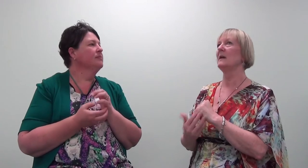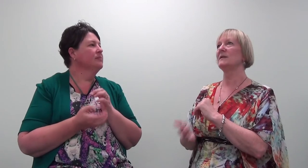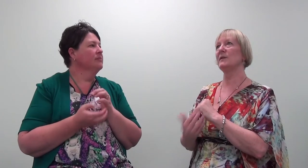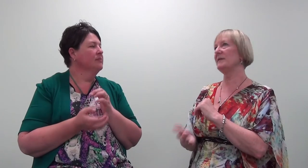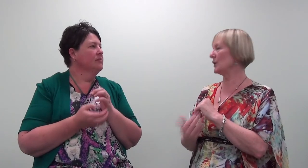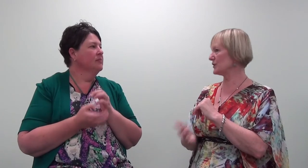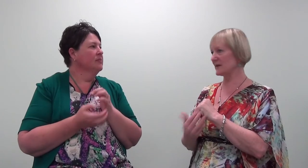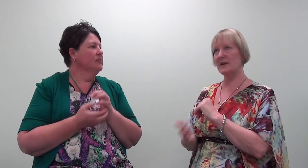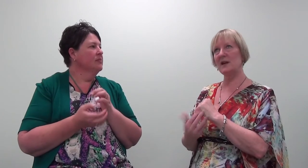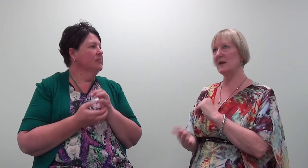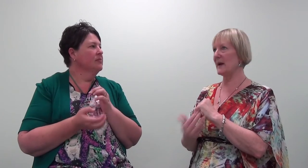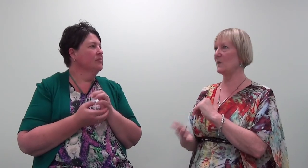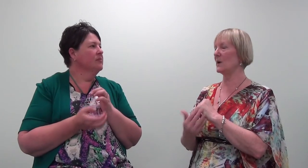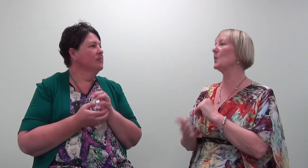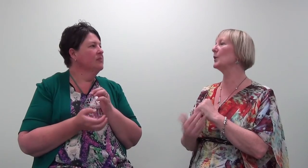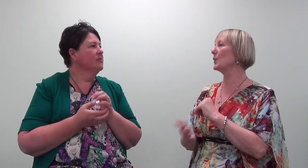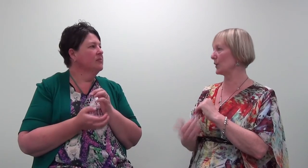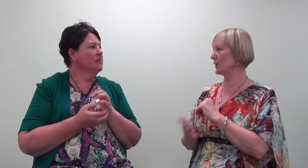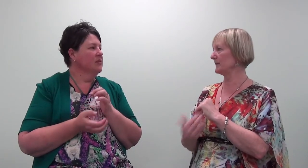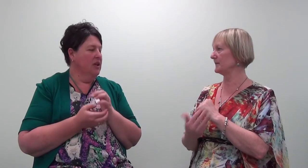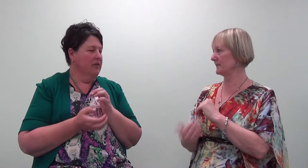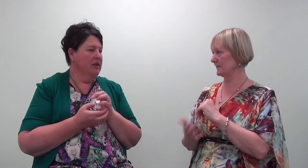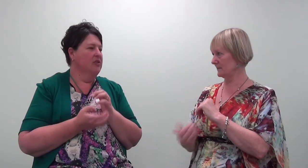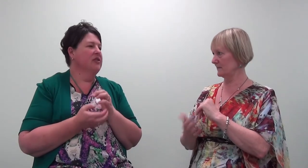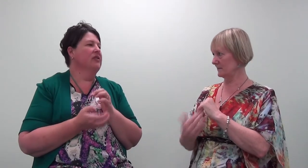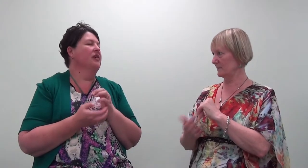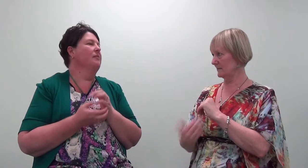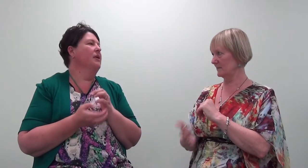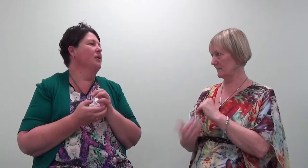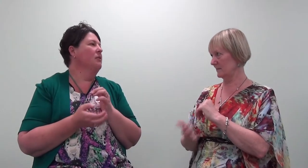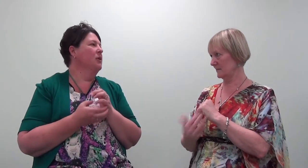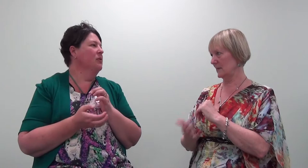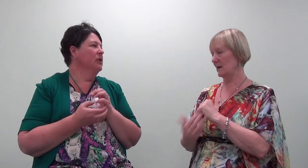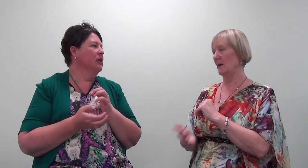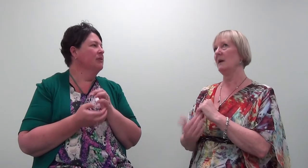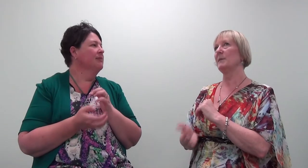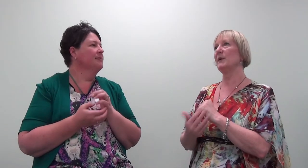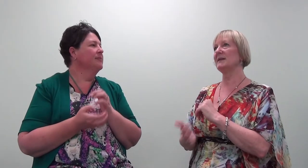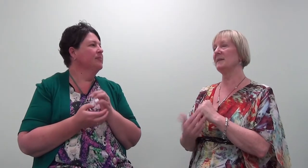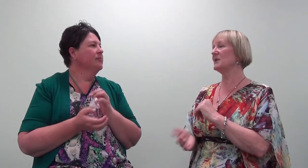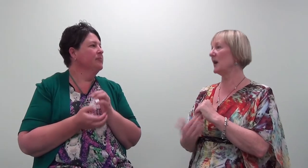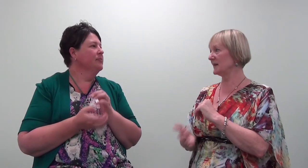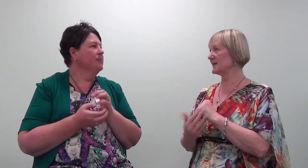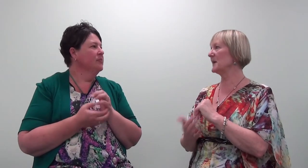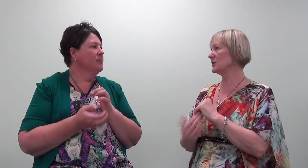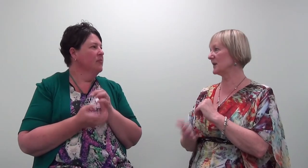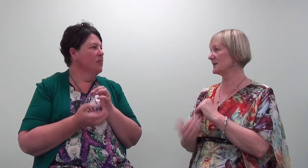So even though just thinking about what I want to work on, even though just thinking about what I want to work on, brings up tightness in my chest.